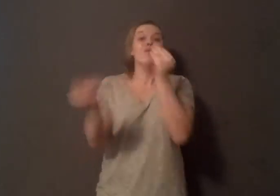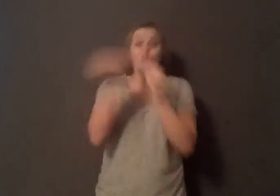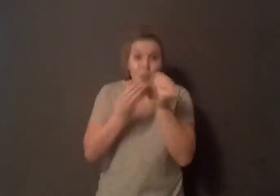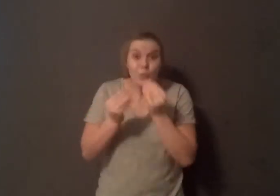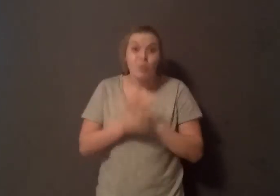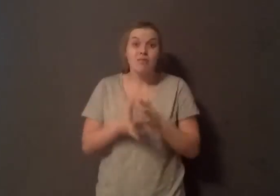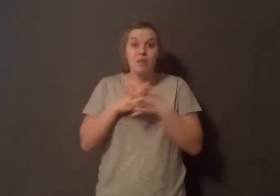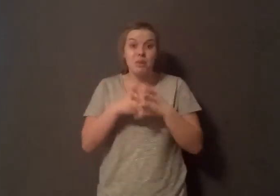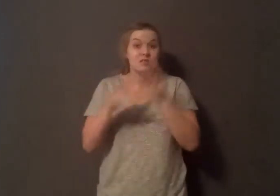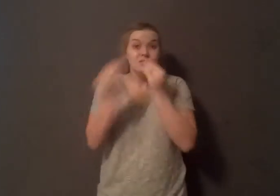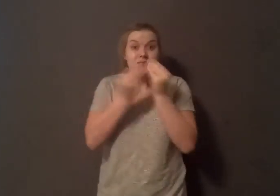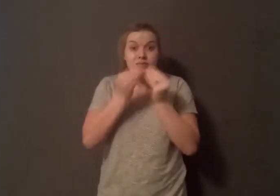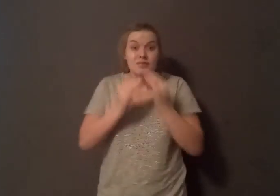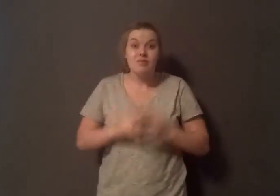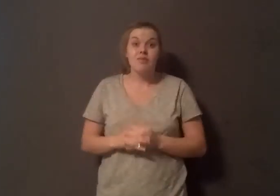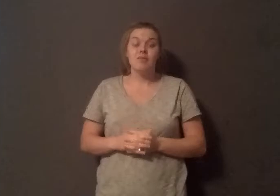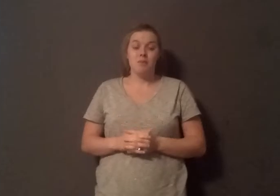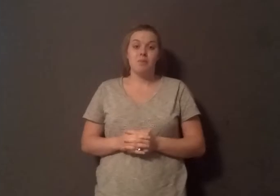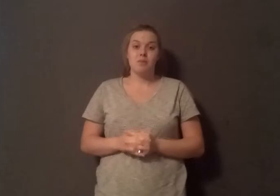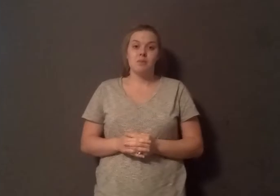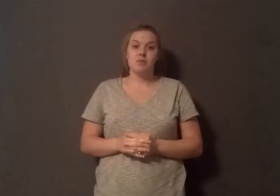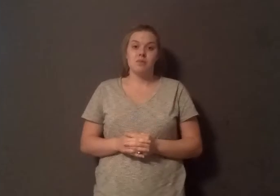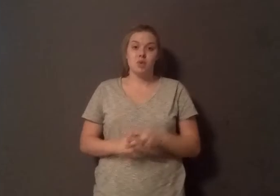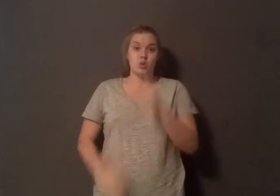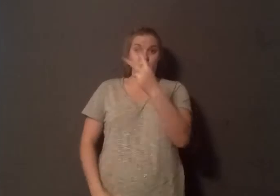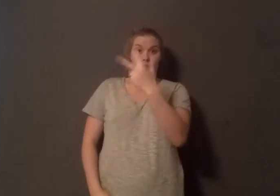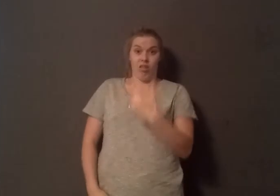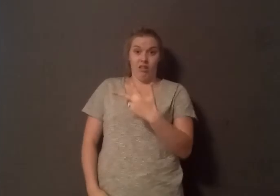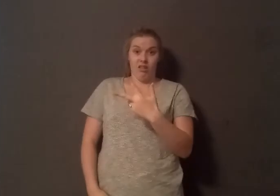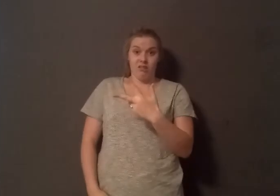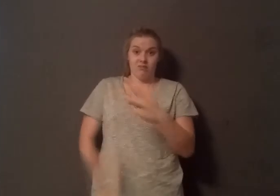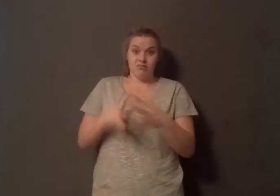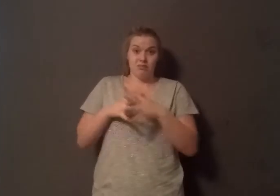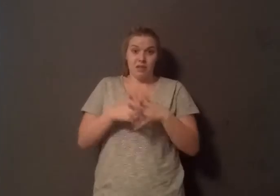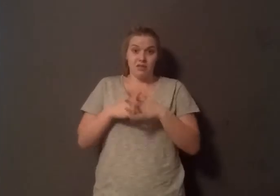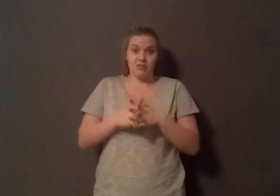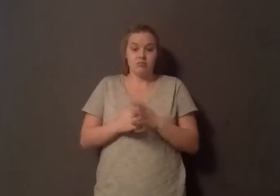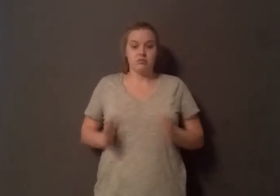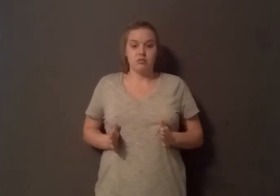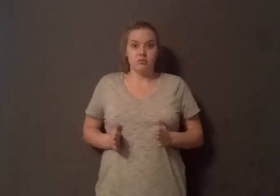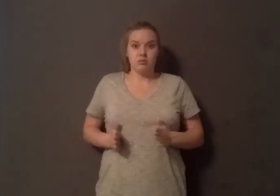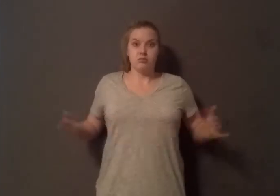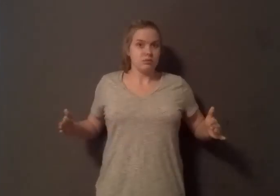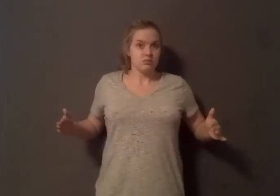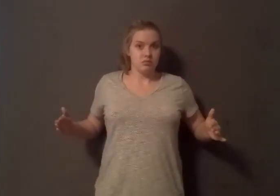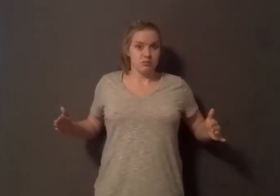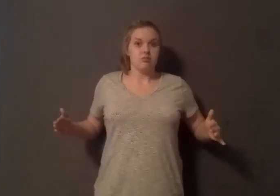are eating. Today, with two-thirds of Americans being overweight, clearly there's a food issue. In the next 25 years, one out of